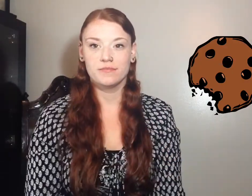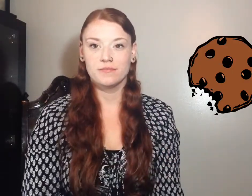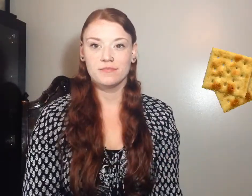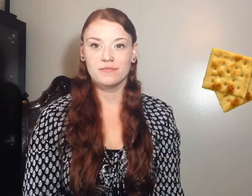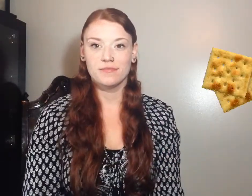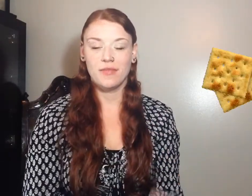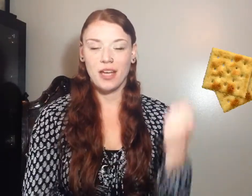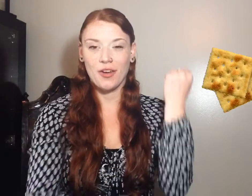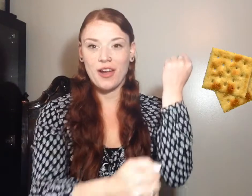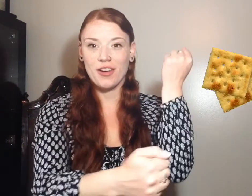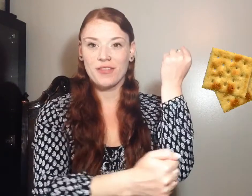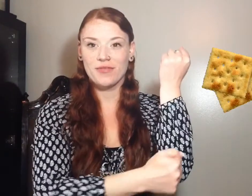And cracker.